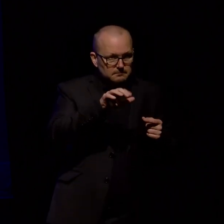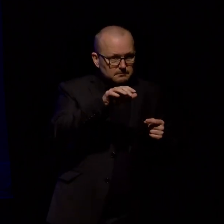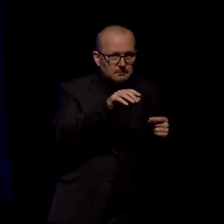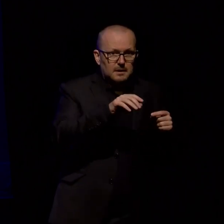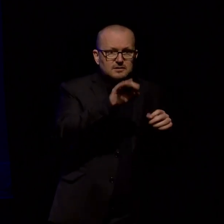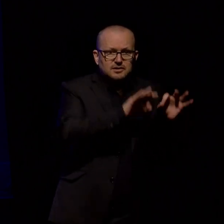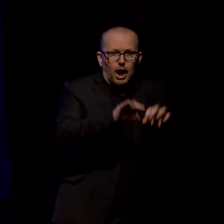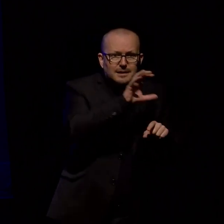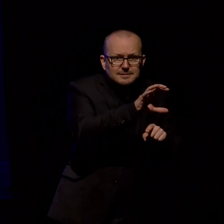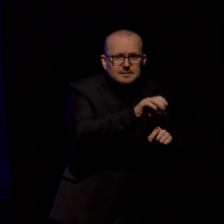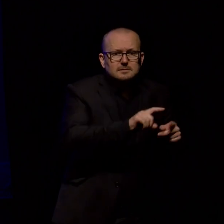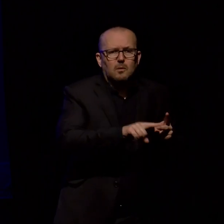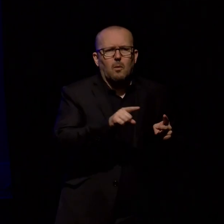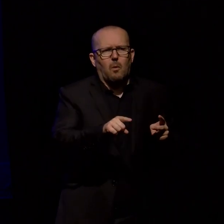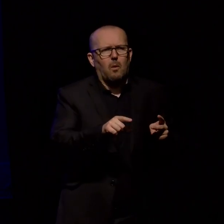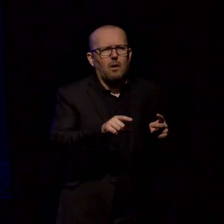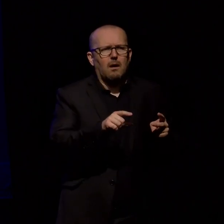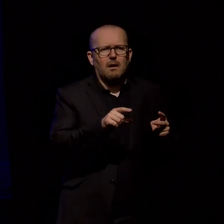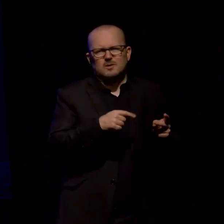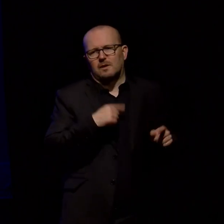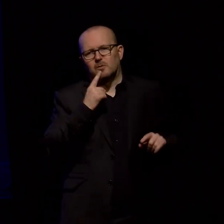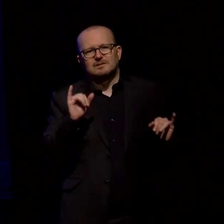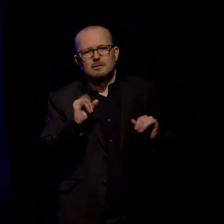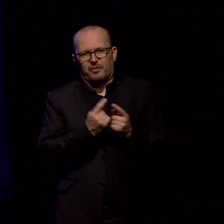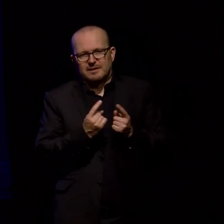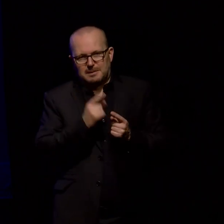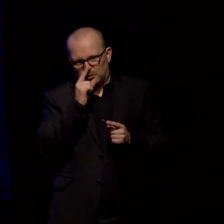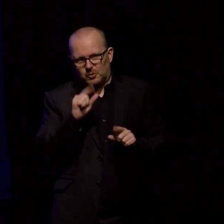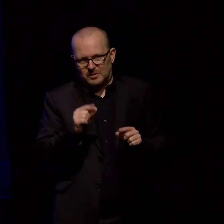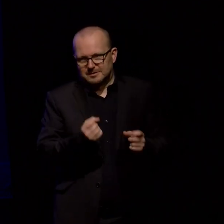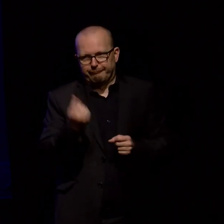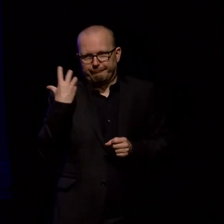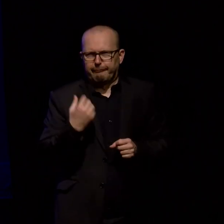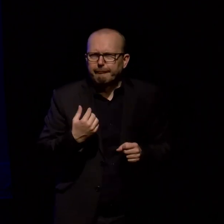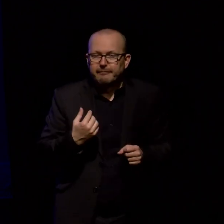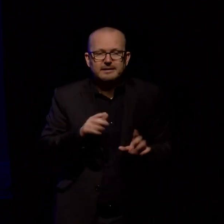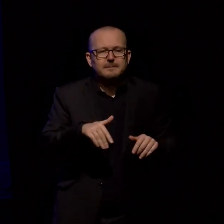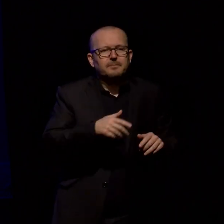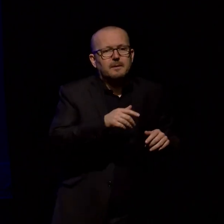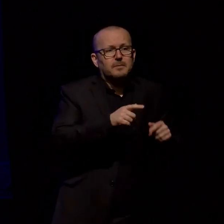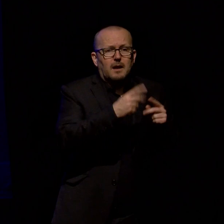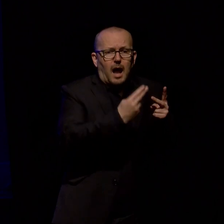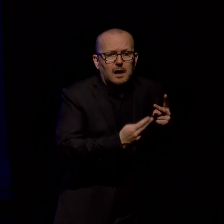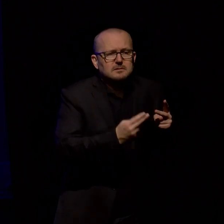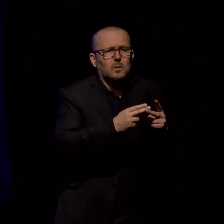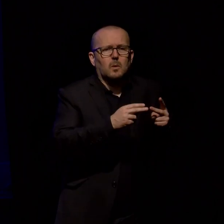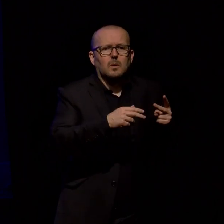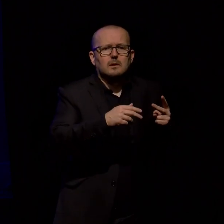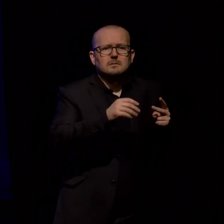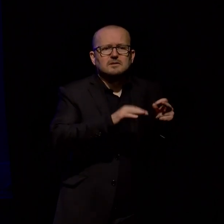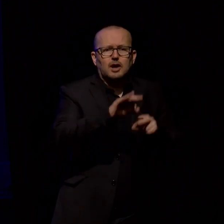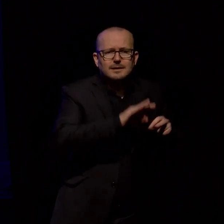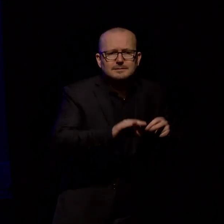sciences or one of those terrible things that people do whether it's from the arts or from the sciences or